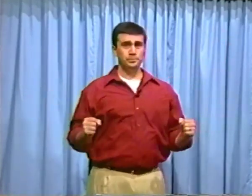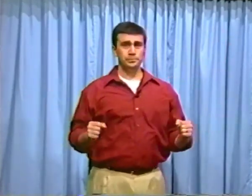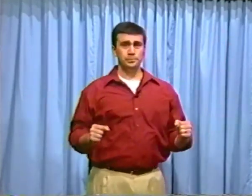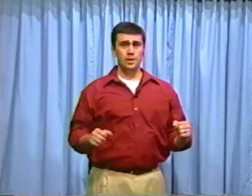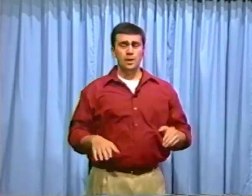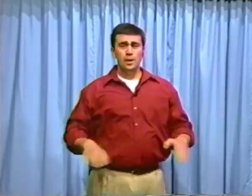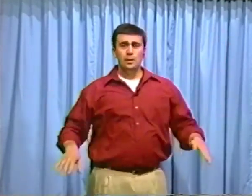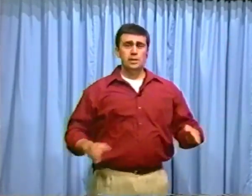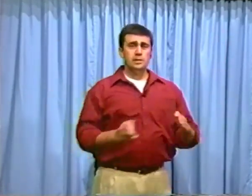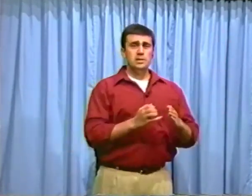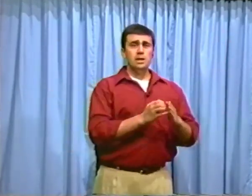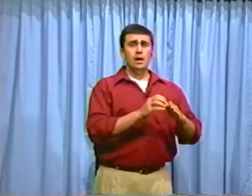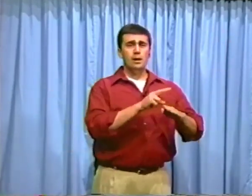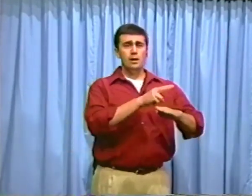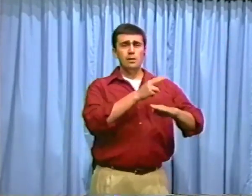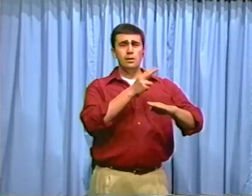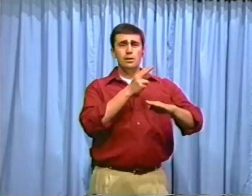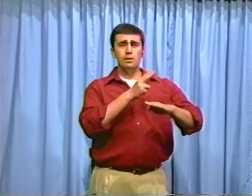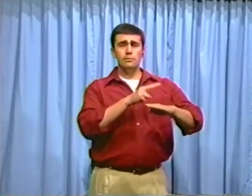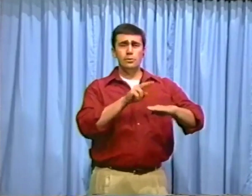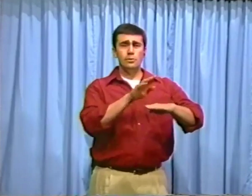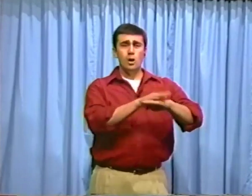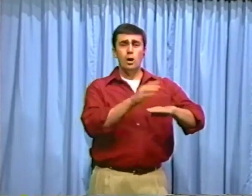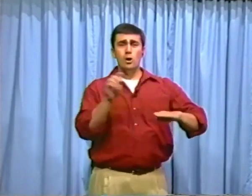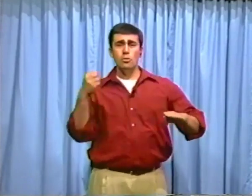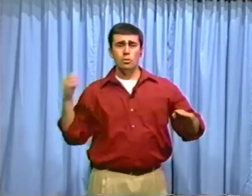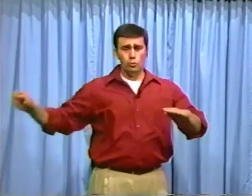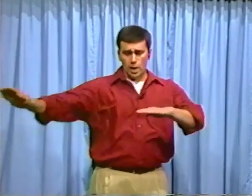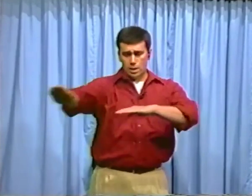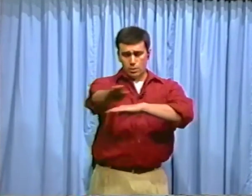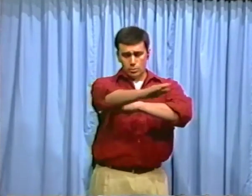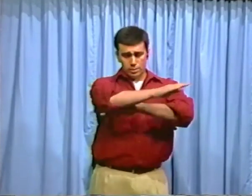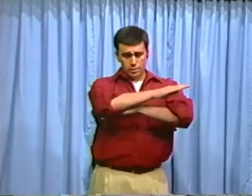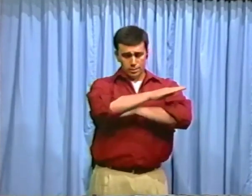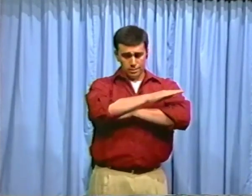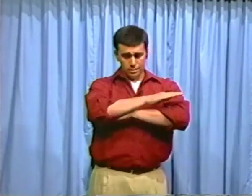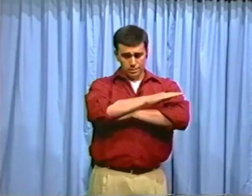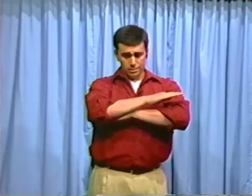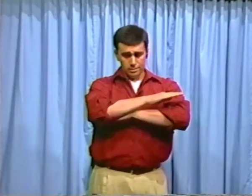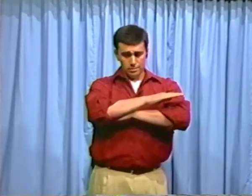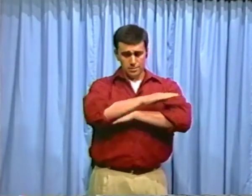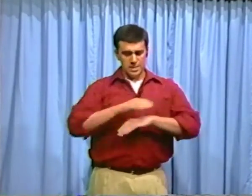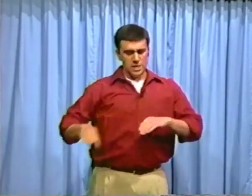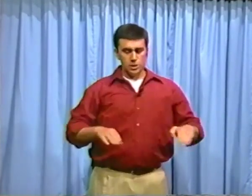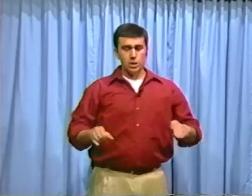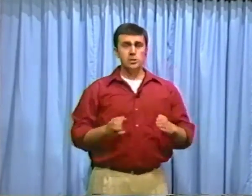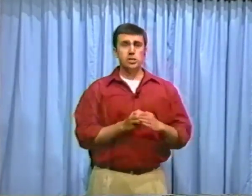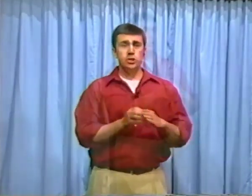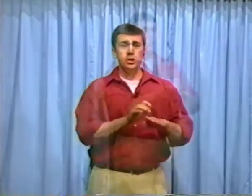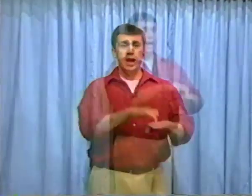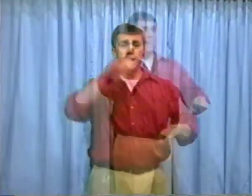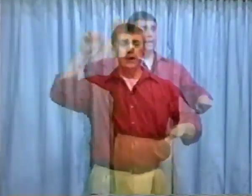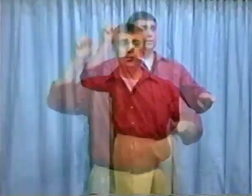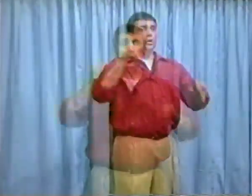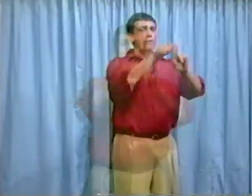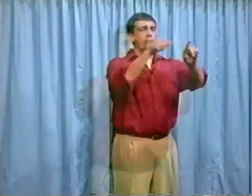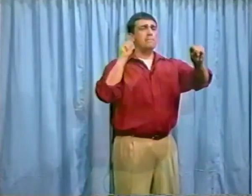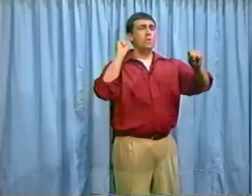Does it hover on the ground? Does it shine from